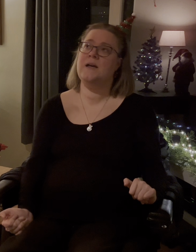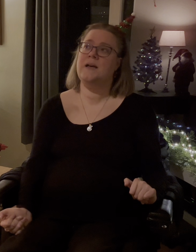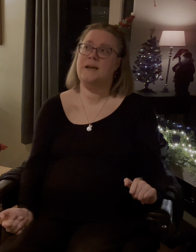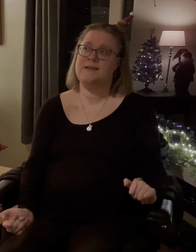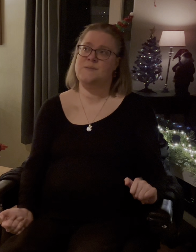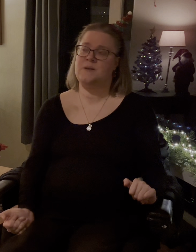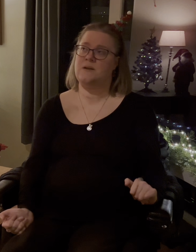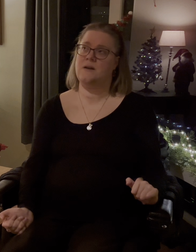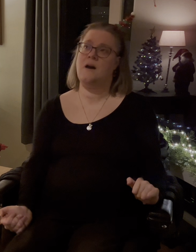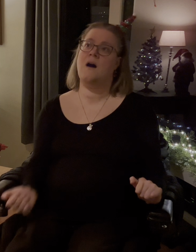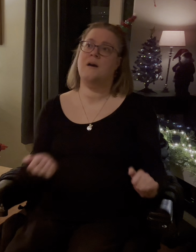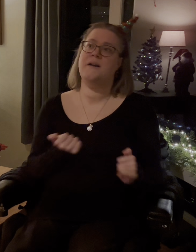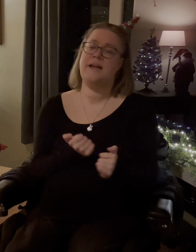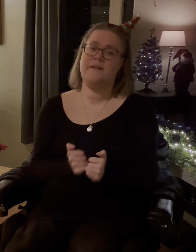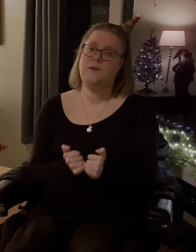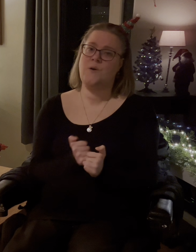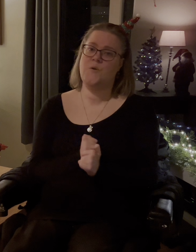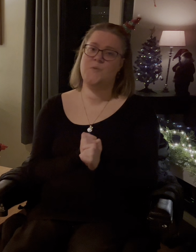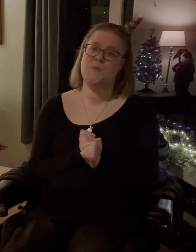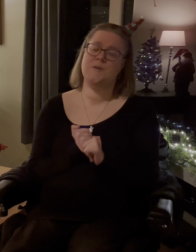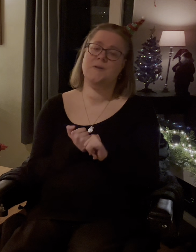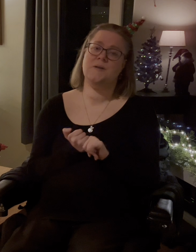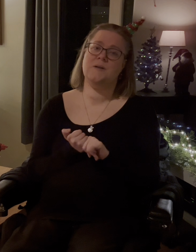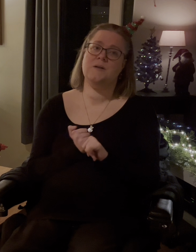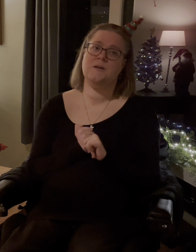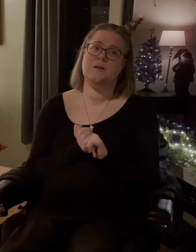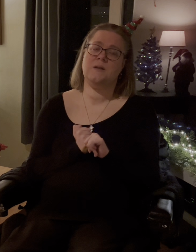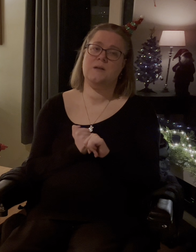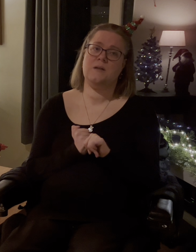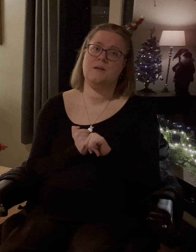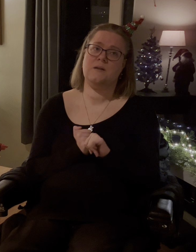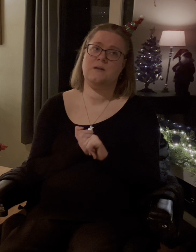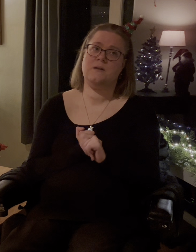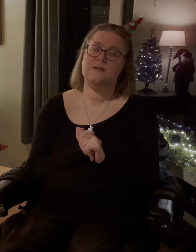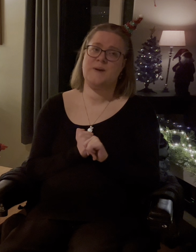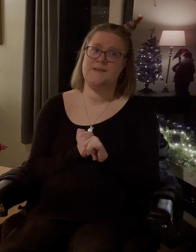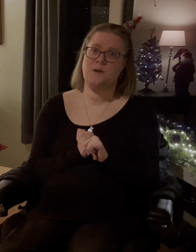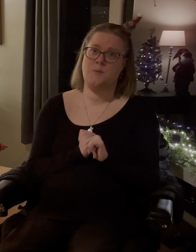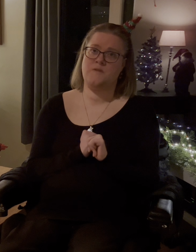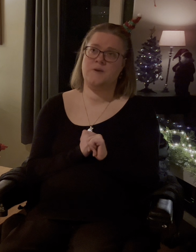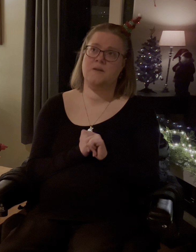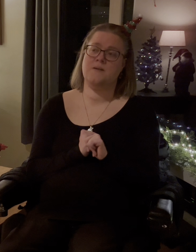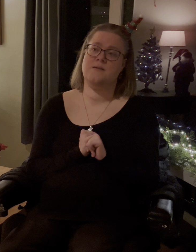It's been hard having hope these past couple of months